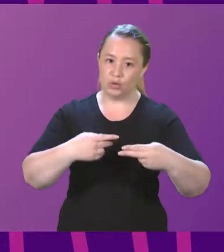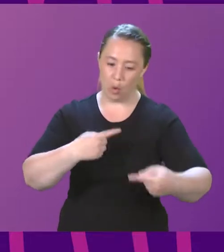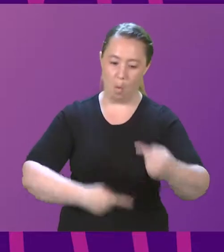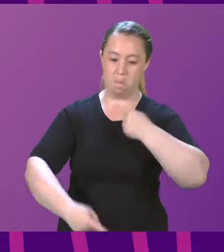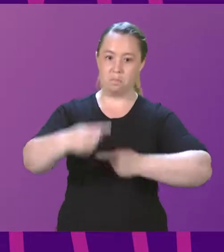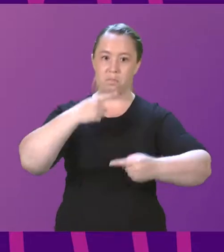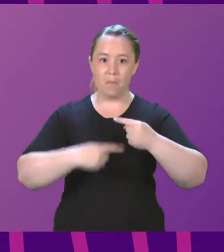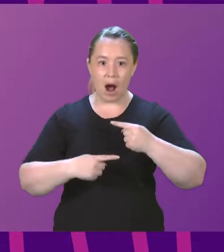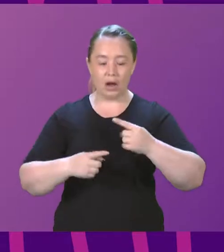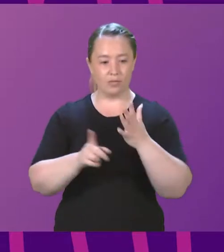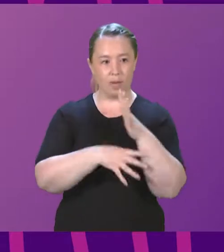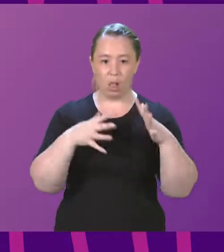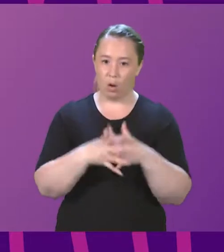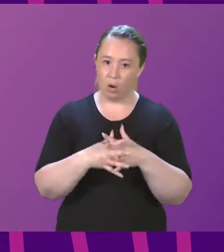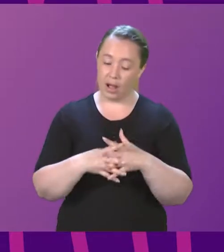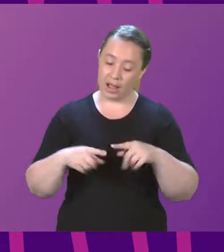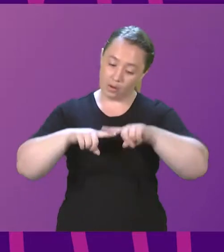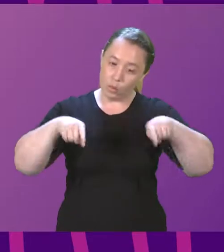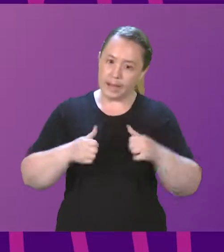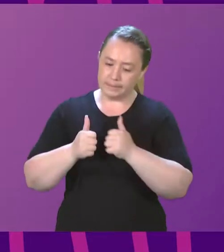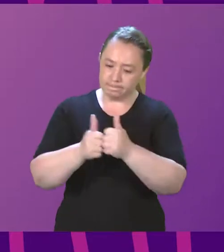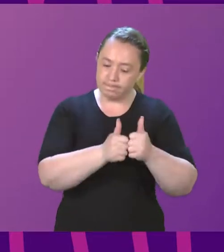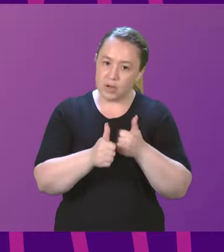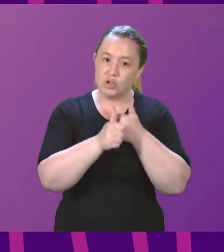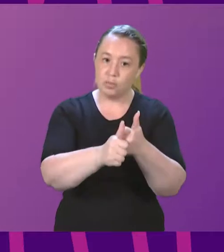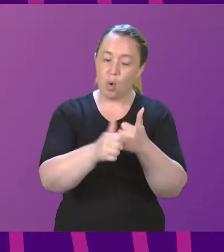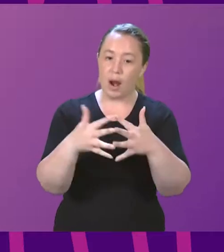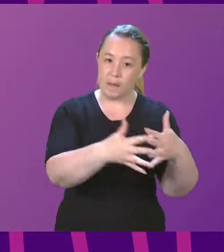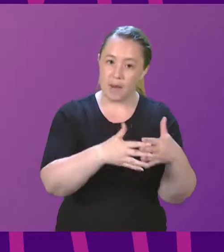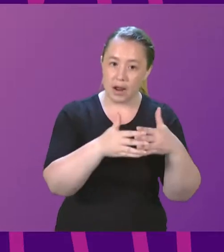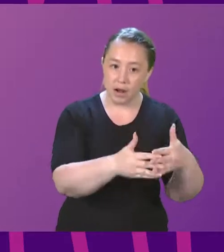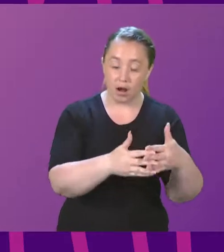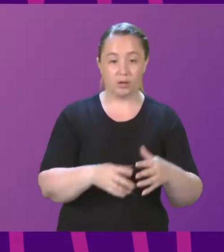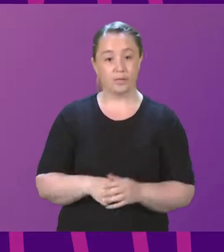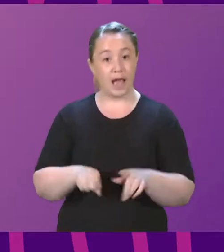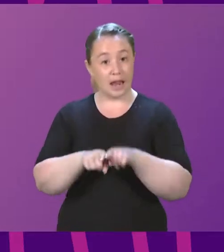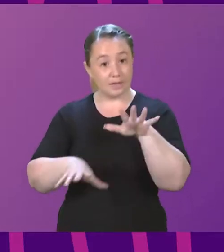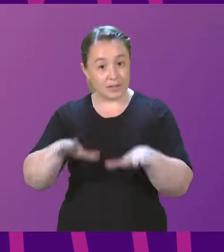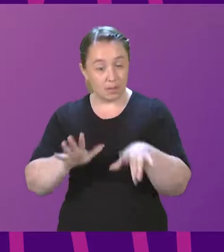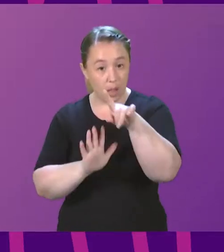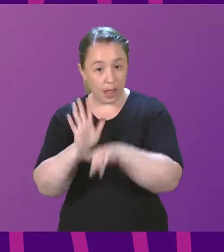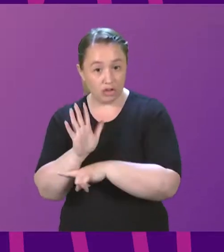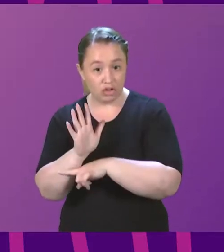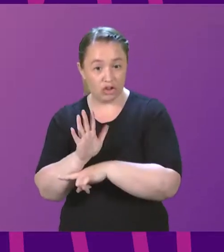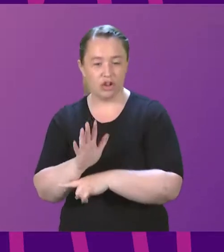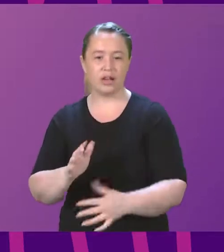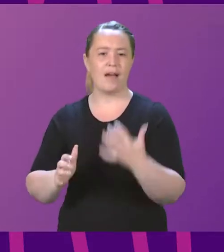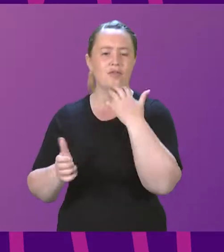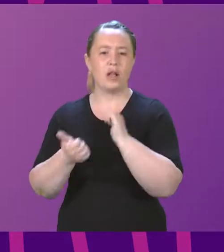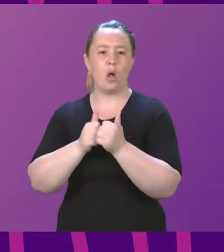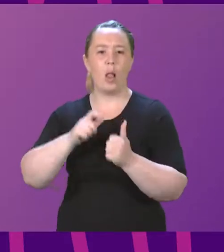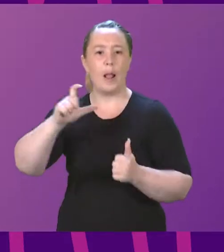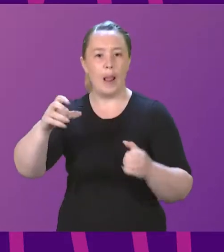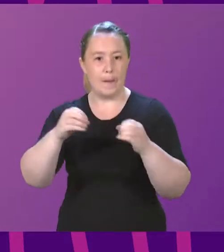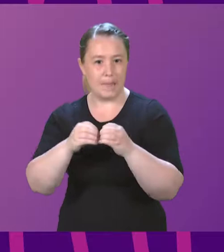solidarity to those in the US. We are also seeing legislation similar to mine in Northern Ireland, introduced by my Green colleague Claire Bailey, challenged